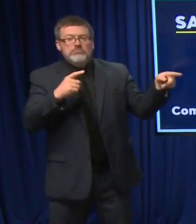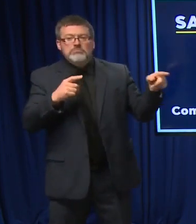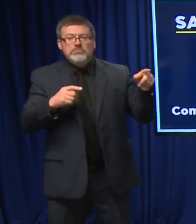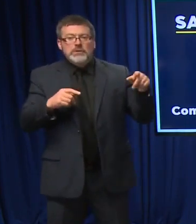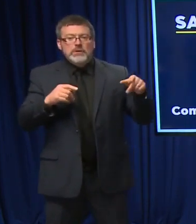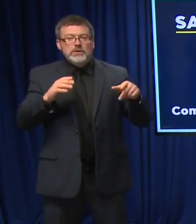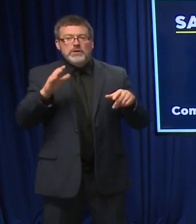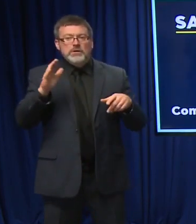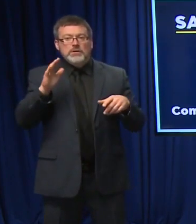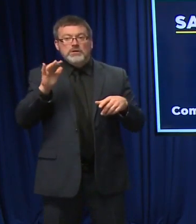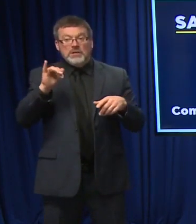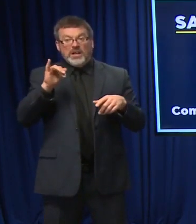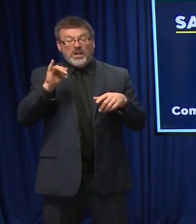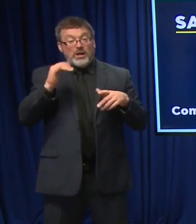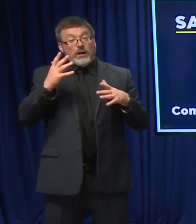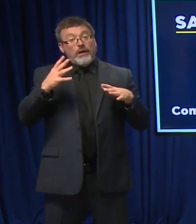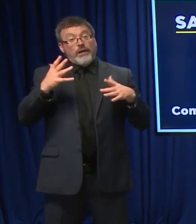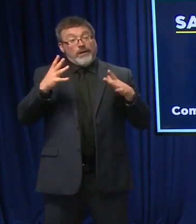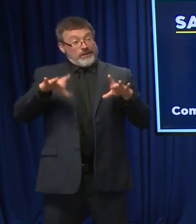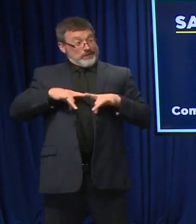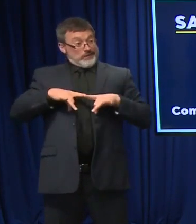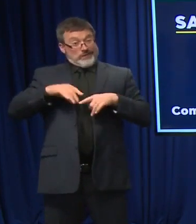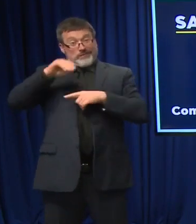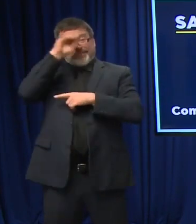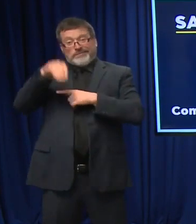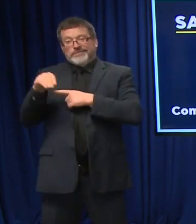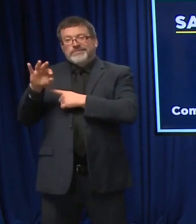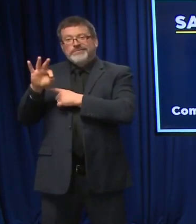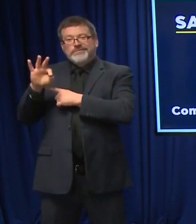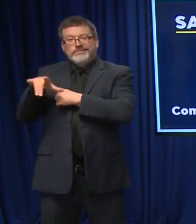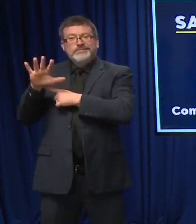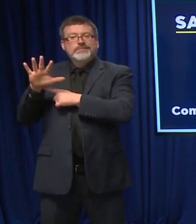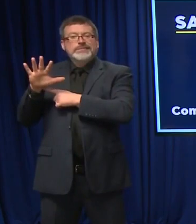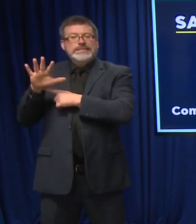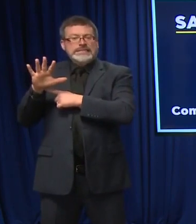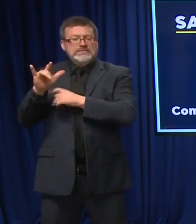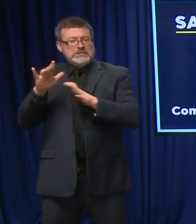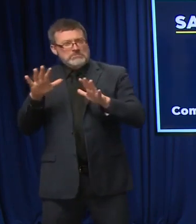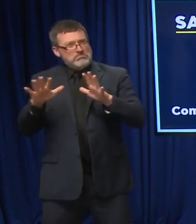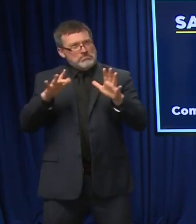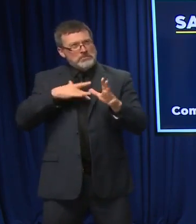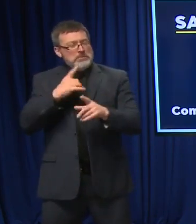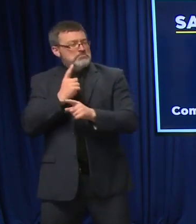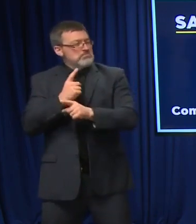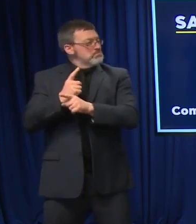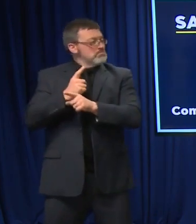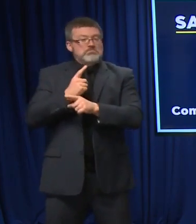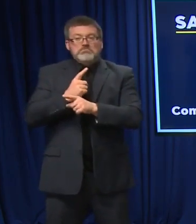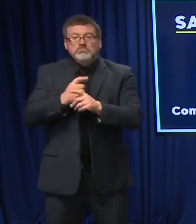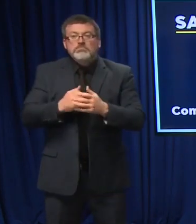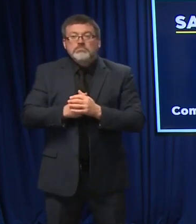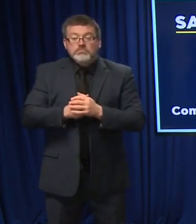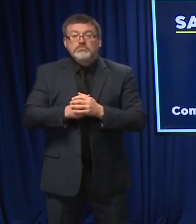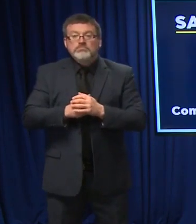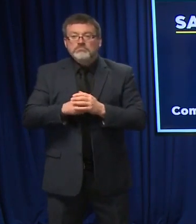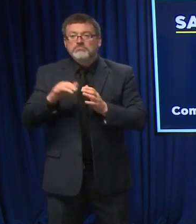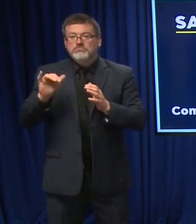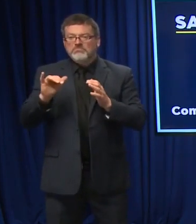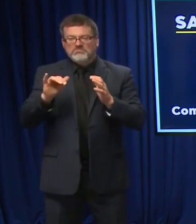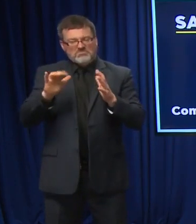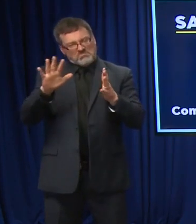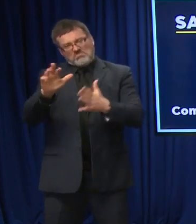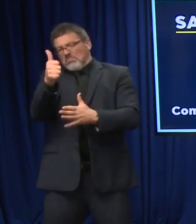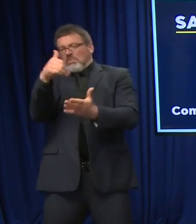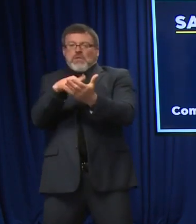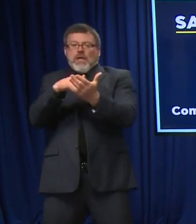,000 cases a day on average. So I'm going to say we do about 10,000. I'm doing some rough math on camera, but I think that's about the way it works. So a million tests really